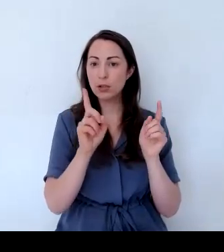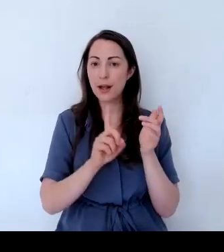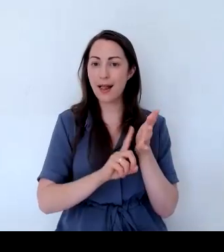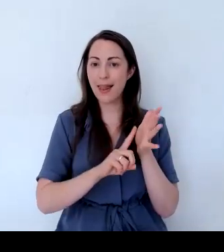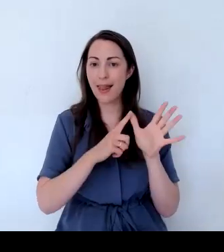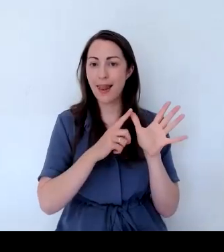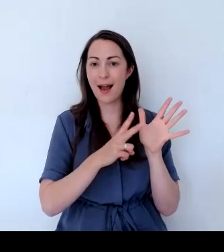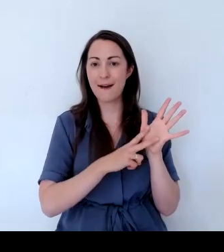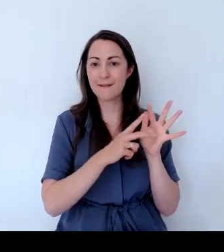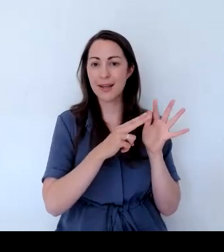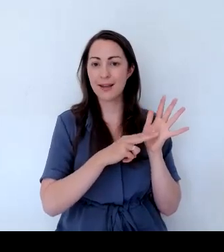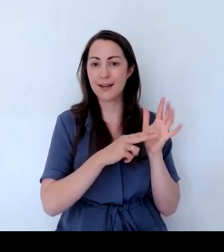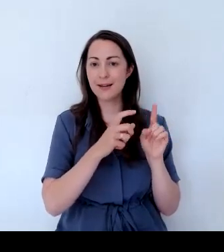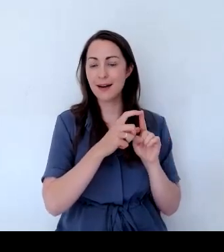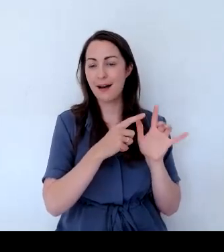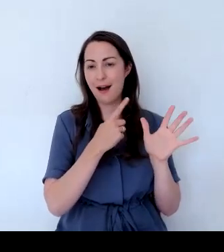grit in the bottom here.